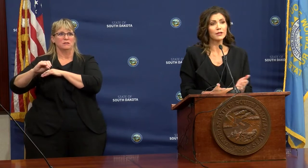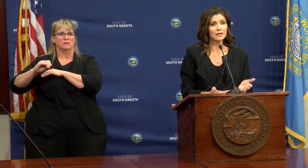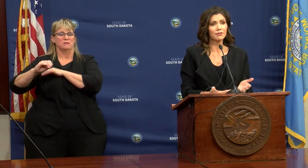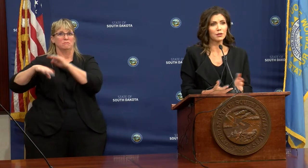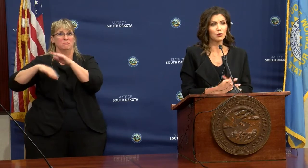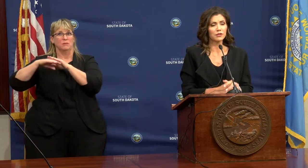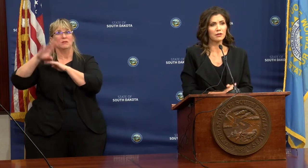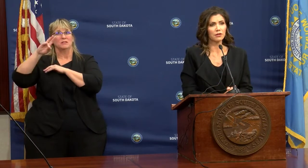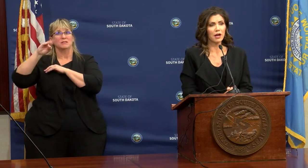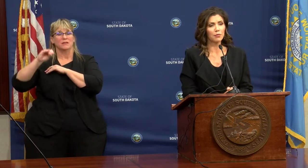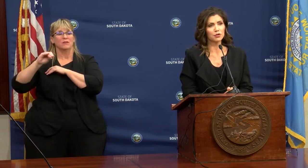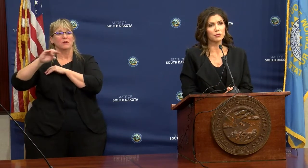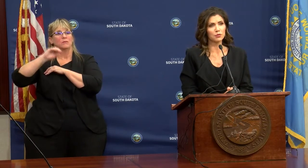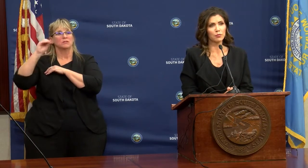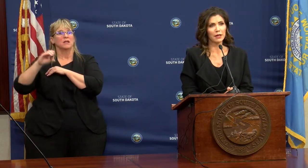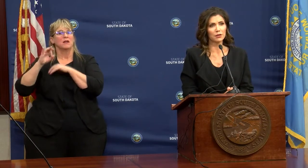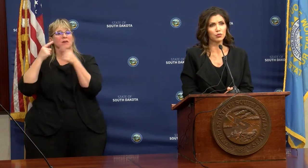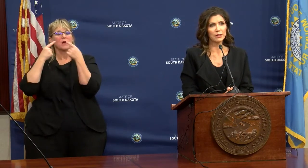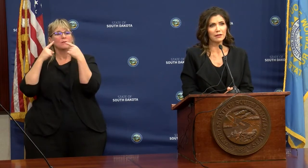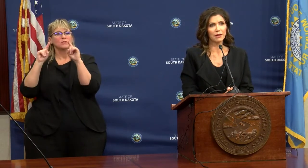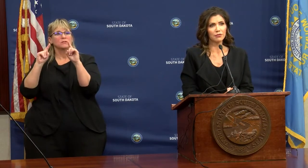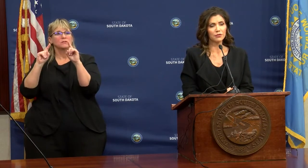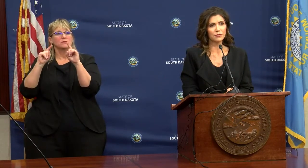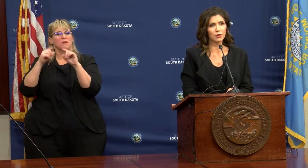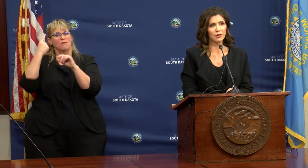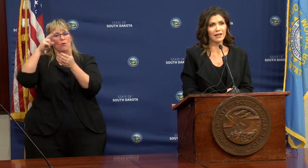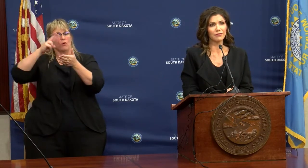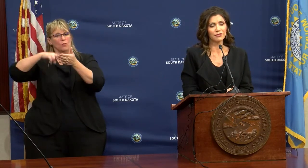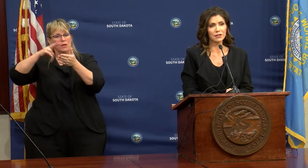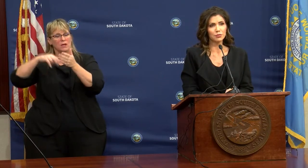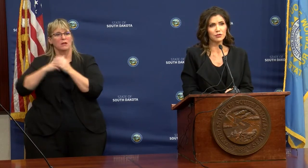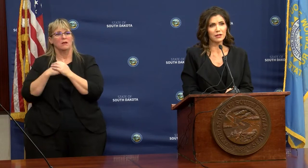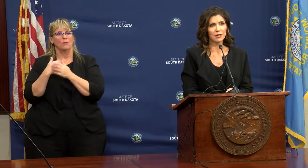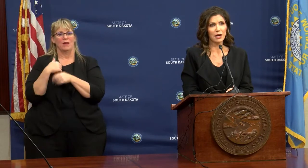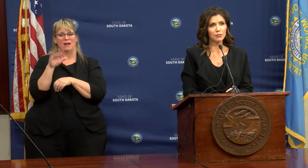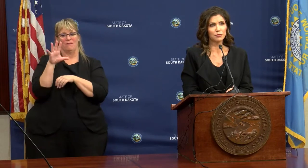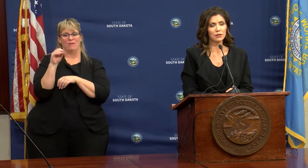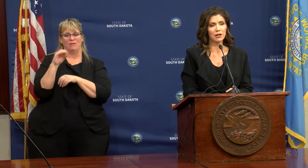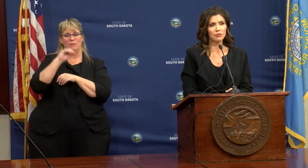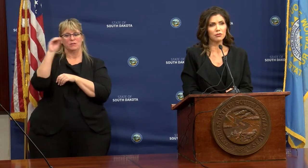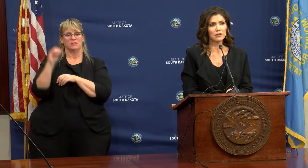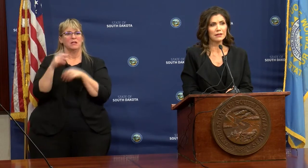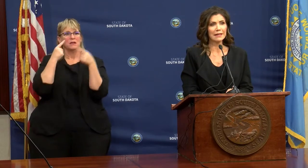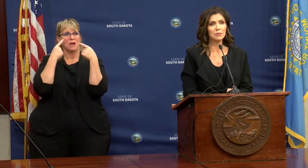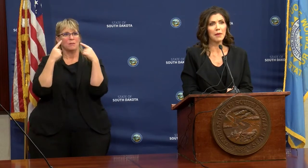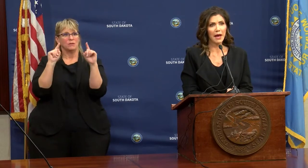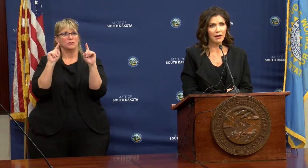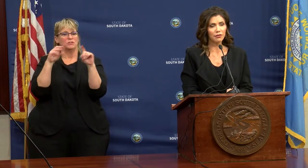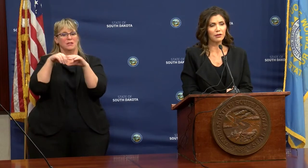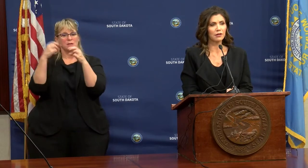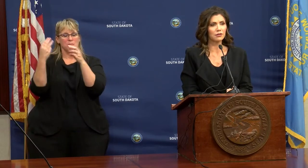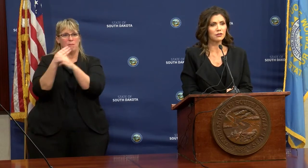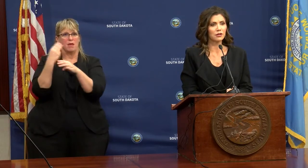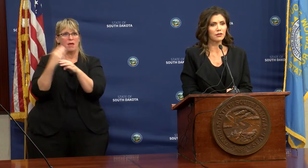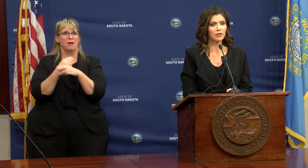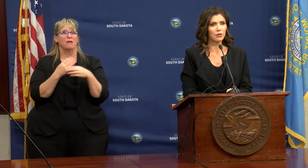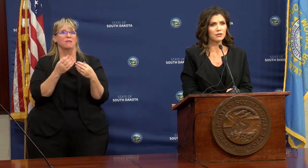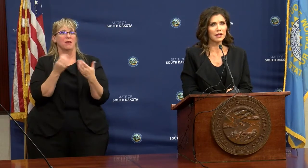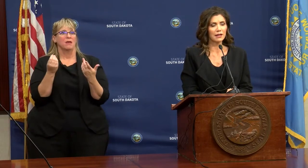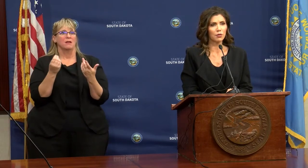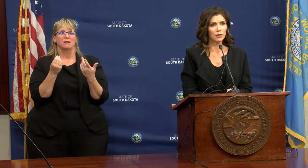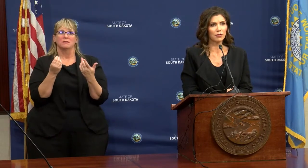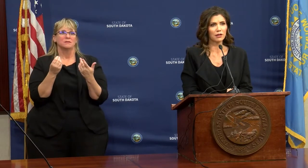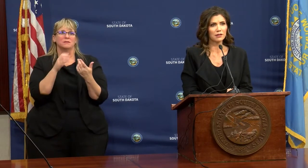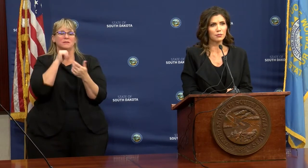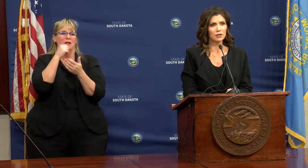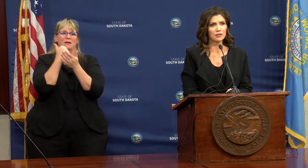only 70 percent of accomplishments were made in reading levels. We only had a 50 percent accomplishment level in math and that that